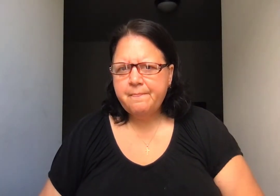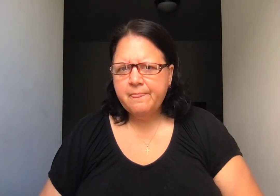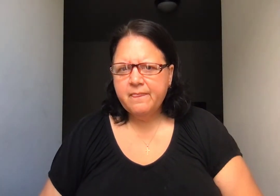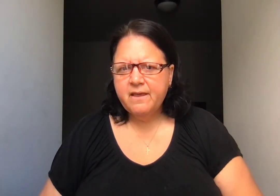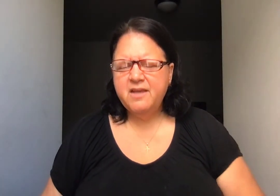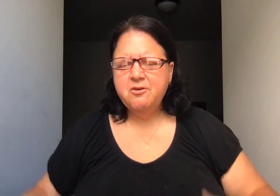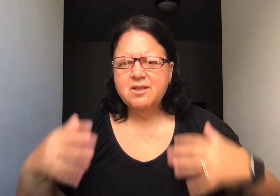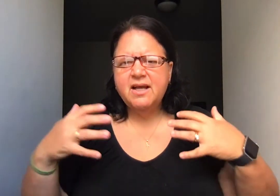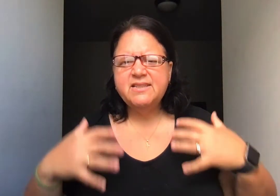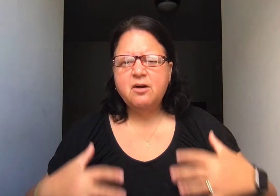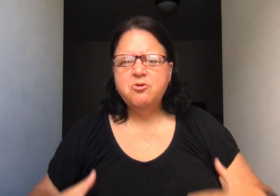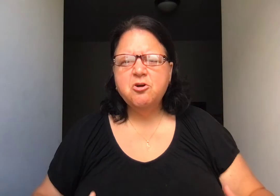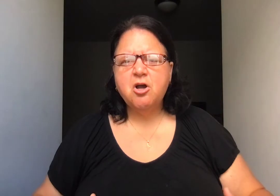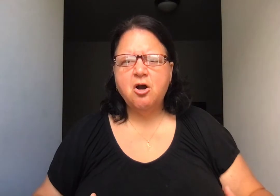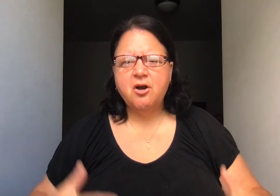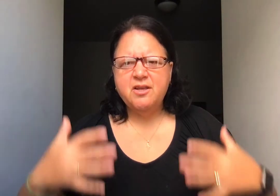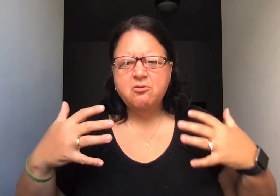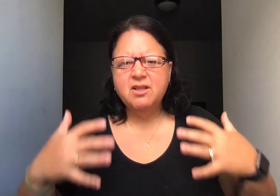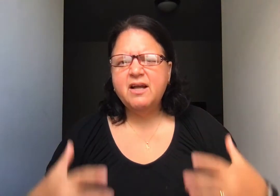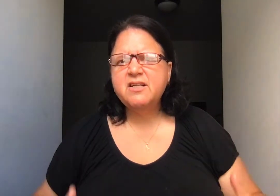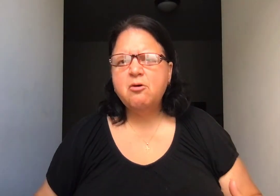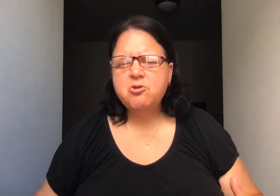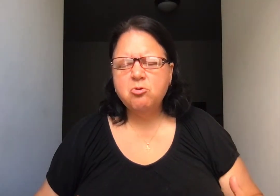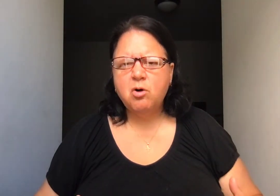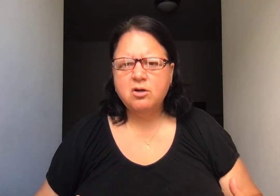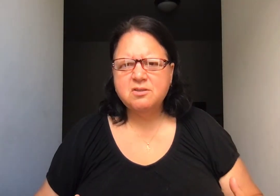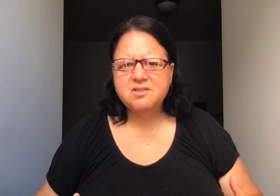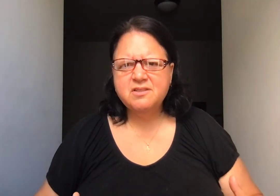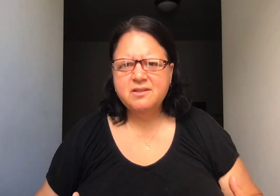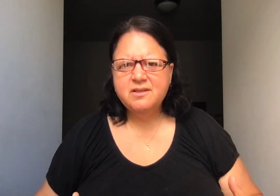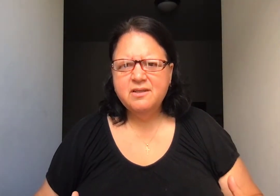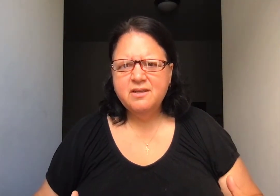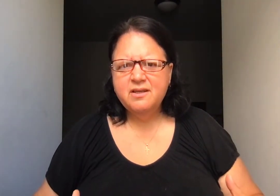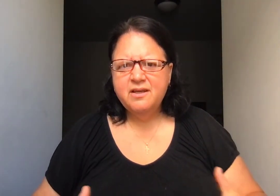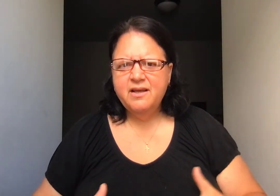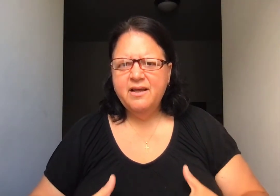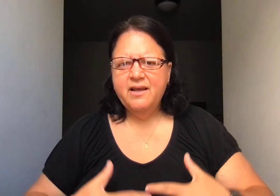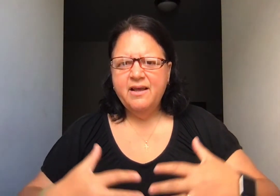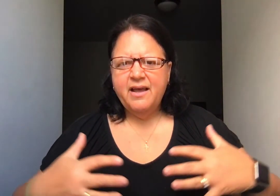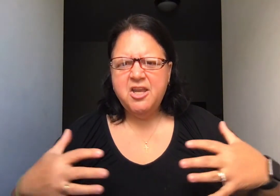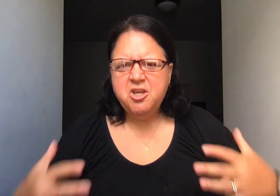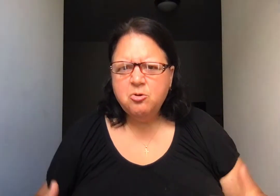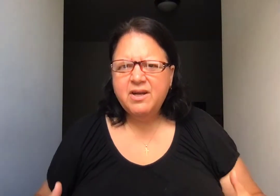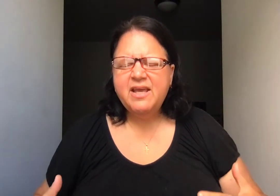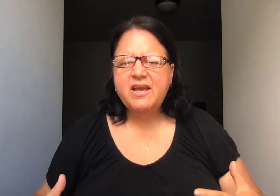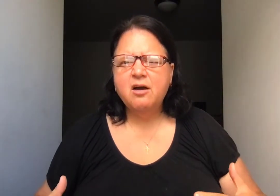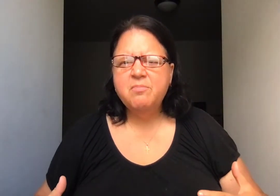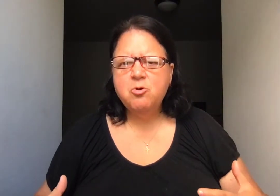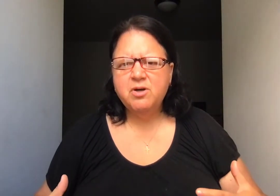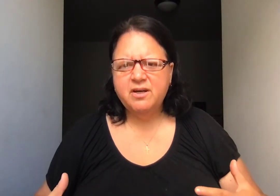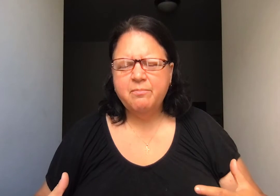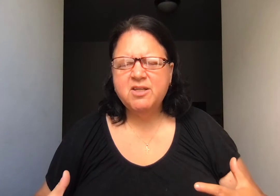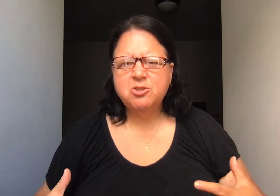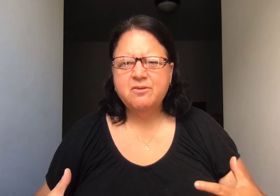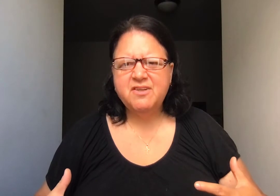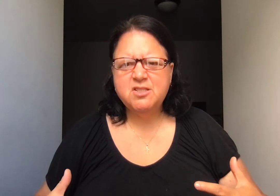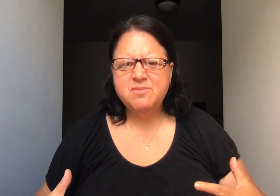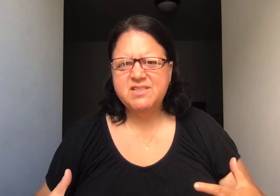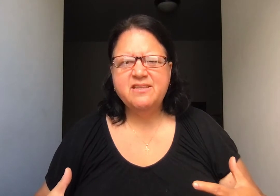And you let down your guard and you let down your walls. And you and he commune in a measure of intimacy that